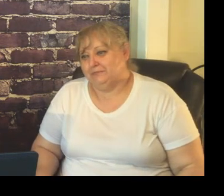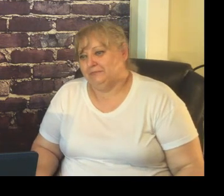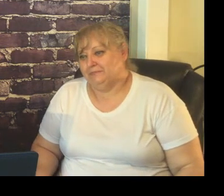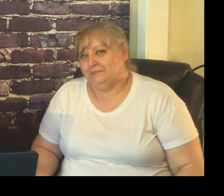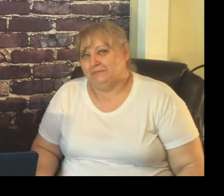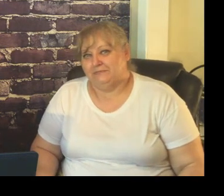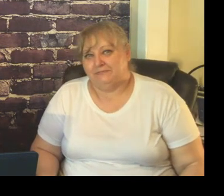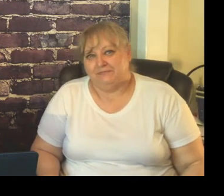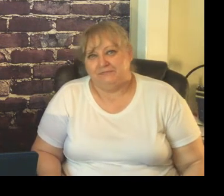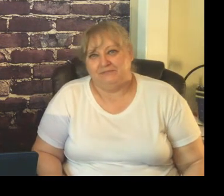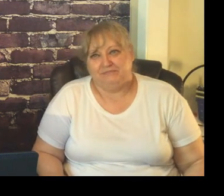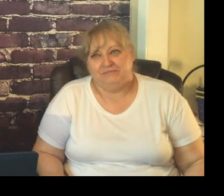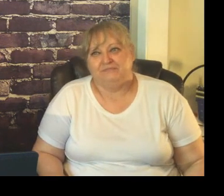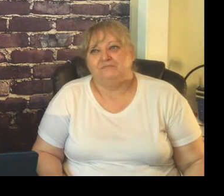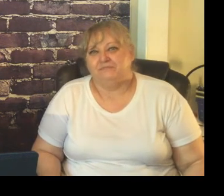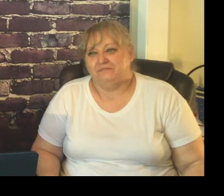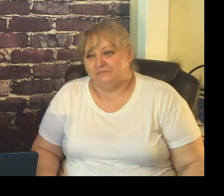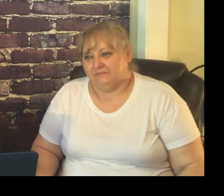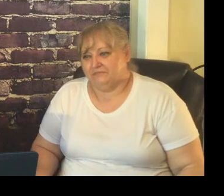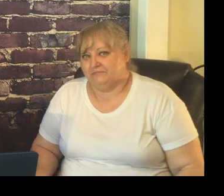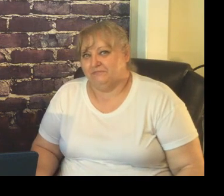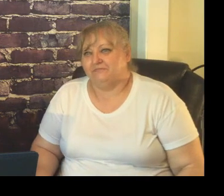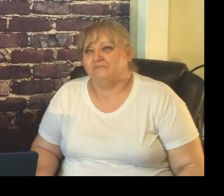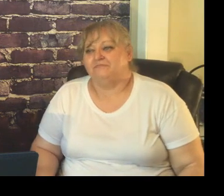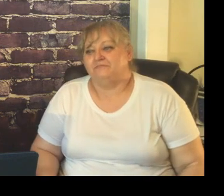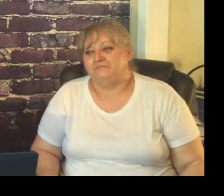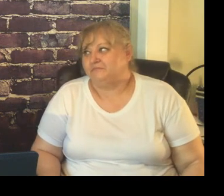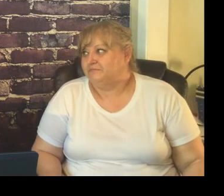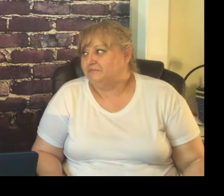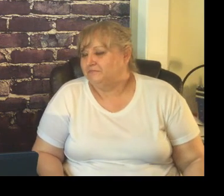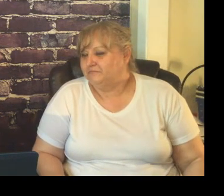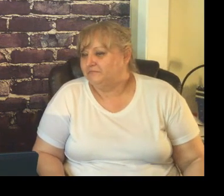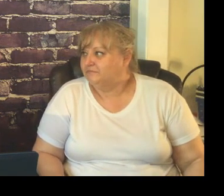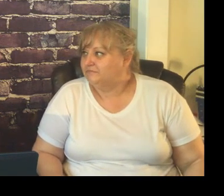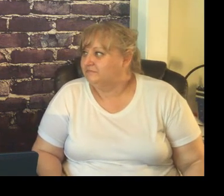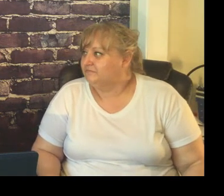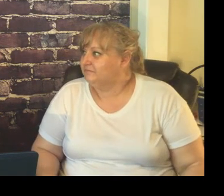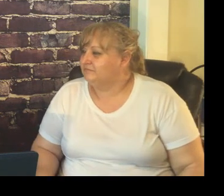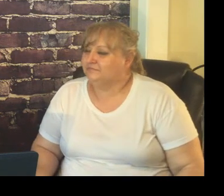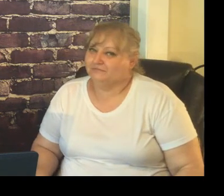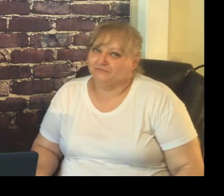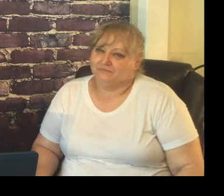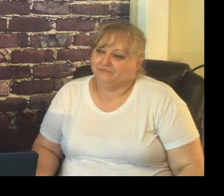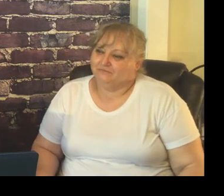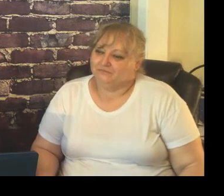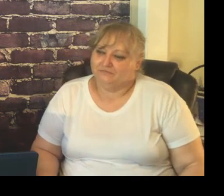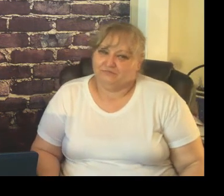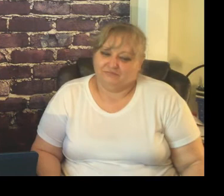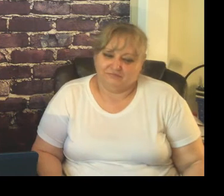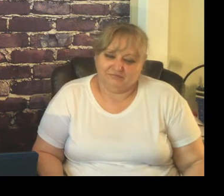have a plan and get it done and we're going to end it with that we thank you for tuning in with us today